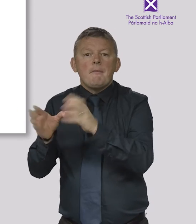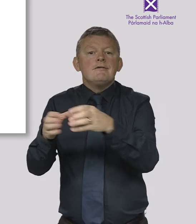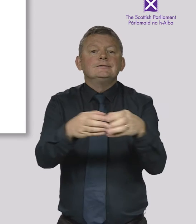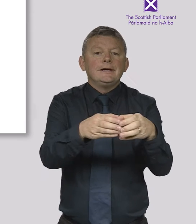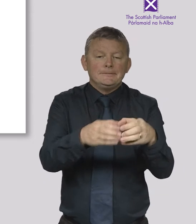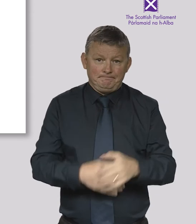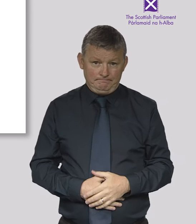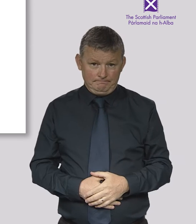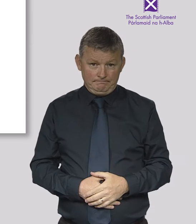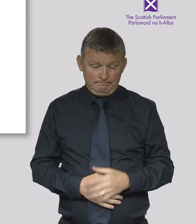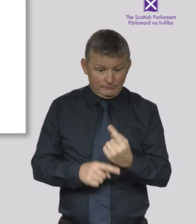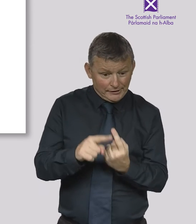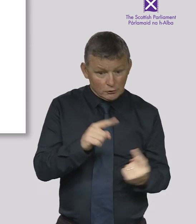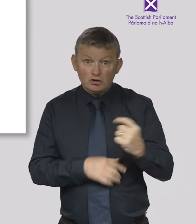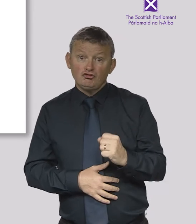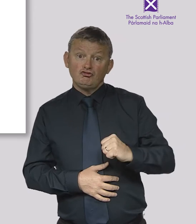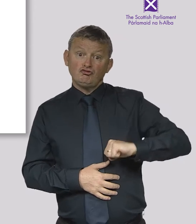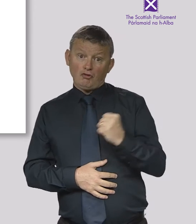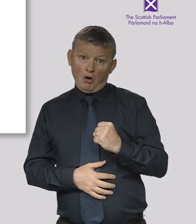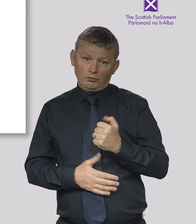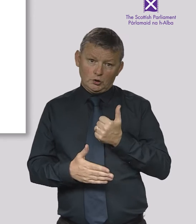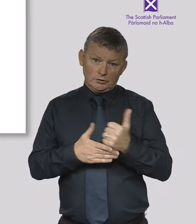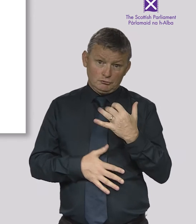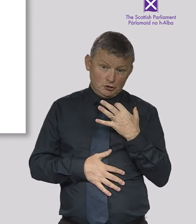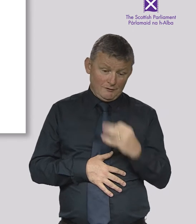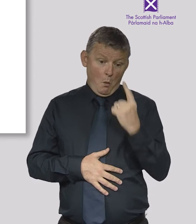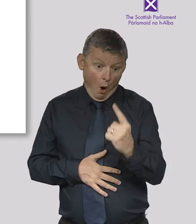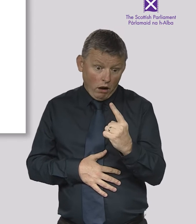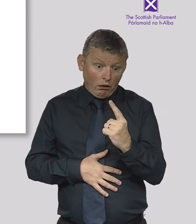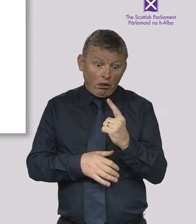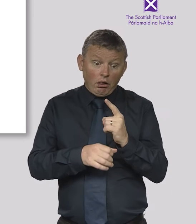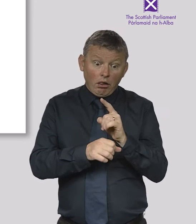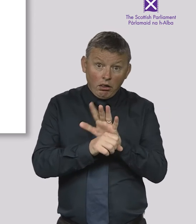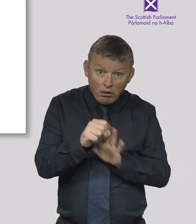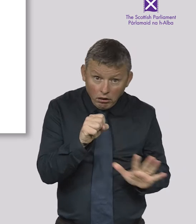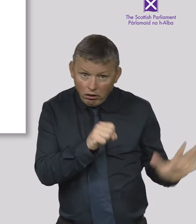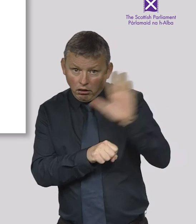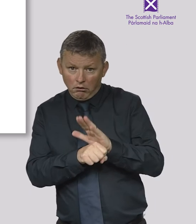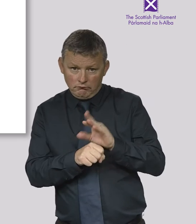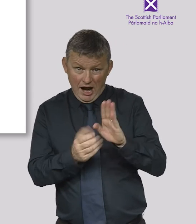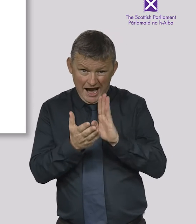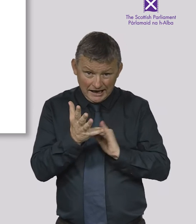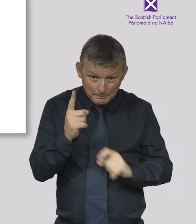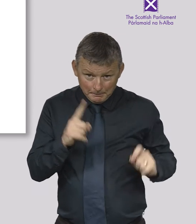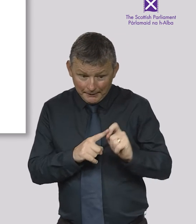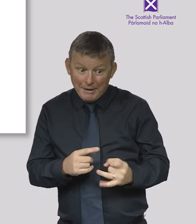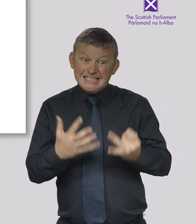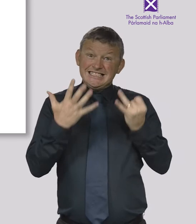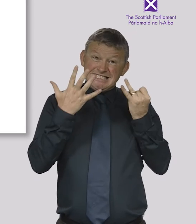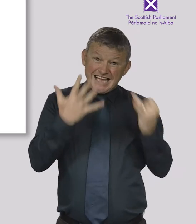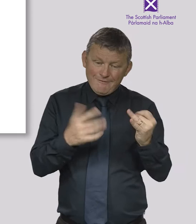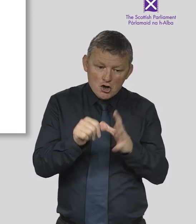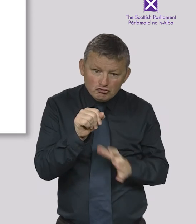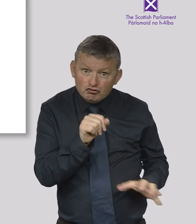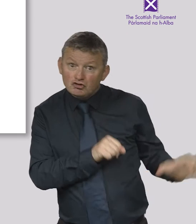Each person in Scotland is normally represented by one constituency MSP and seven regional MSPs.